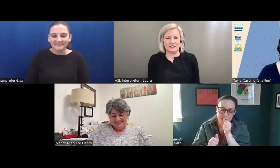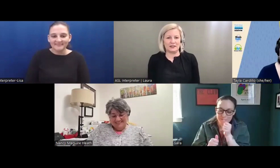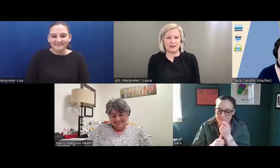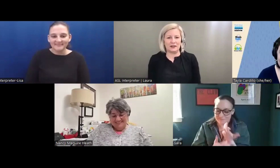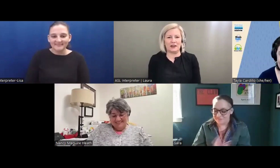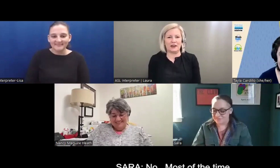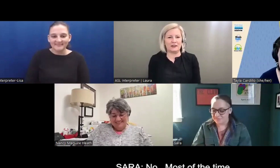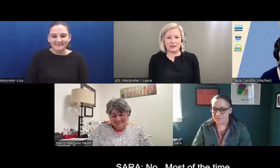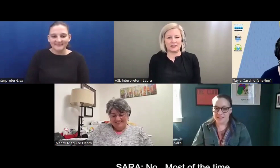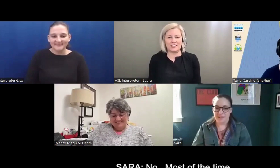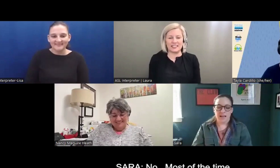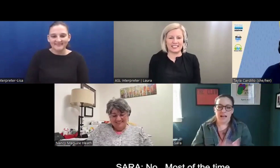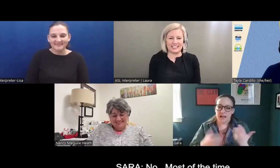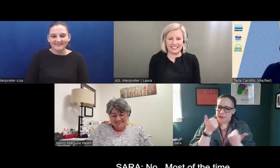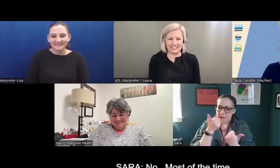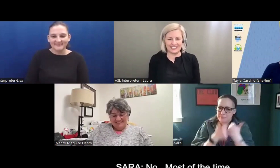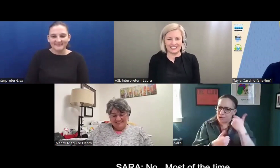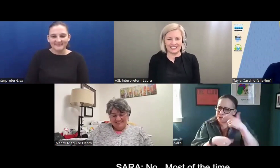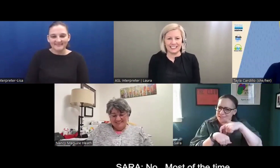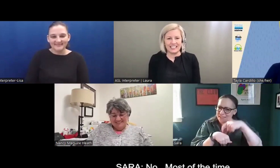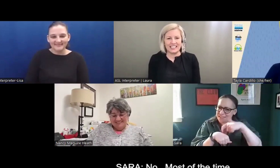No, no, no, no, no, no secrets.